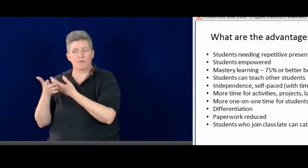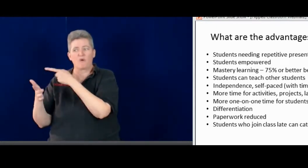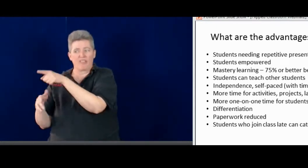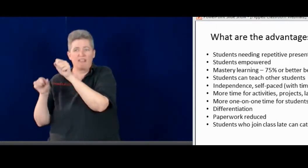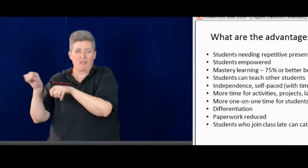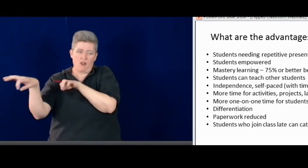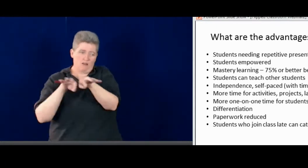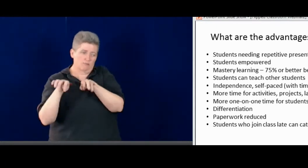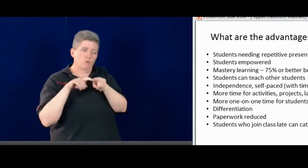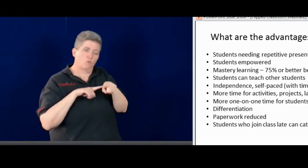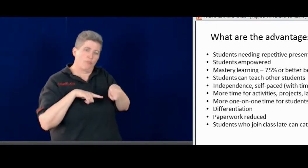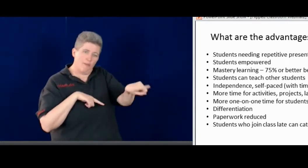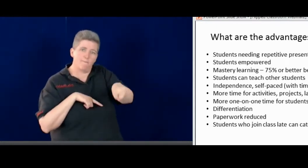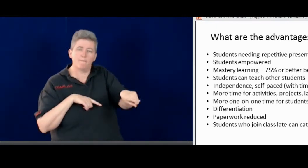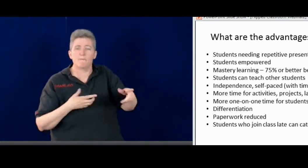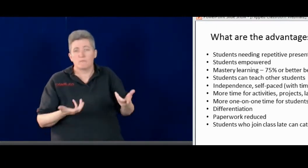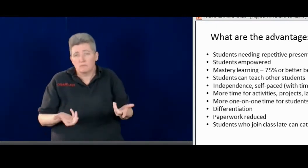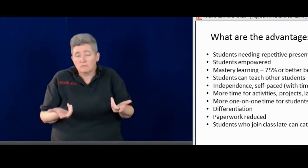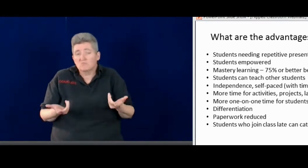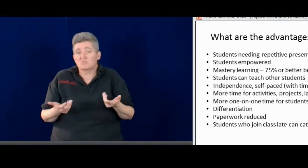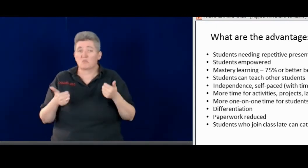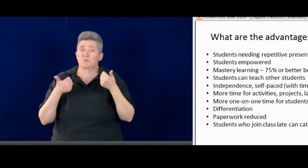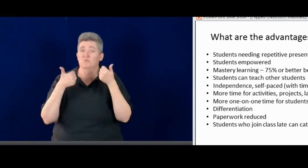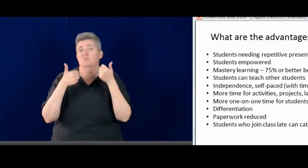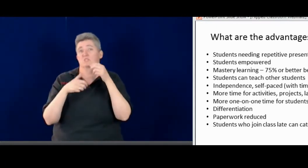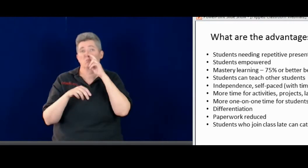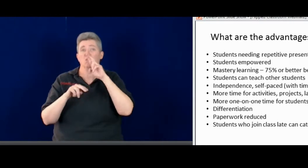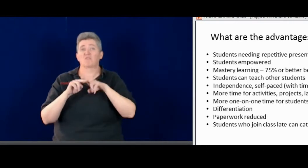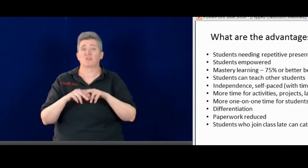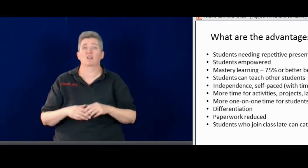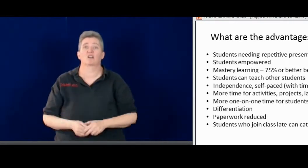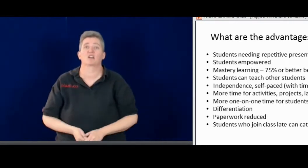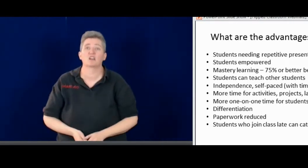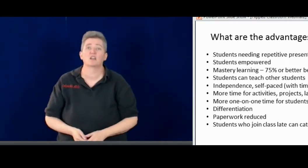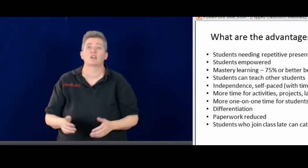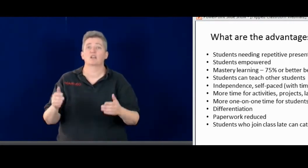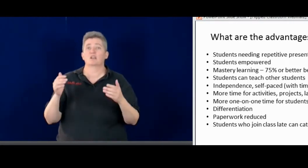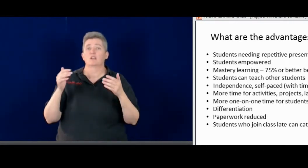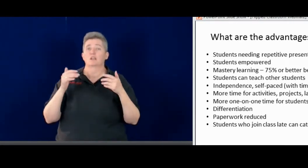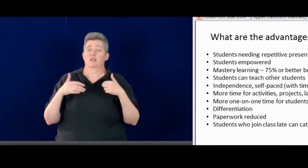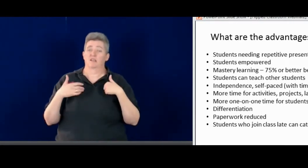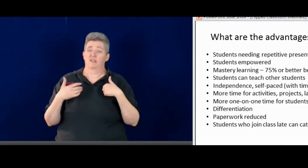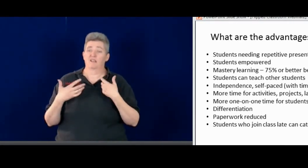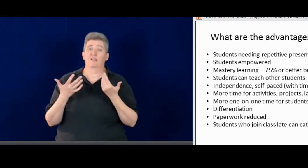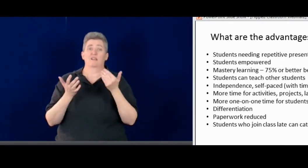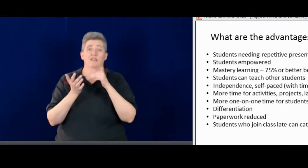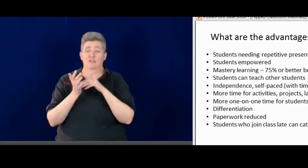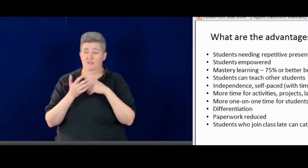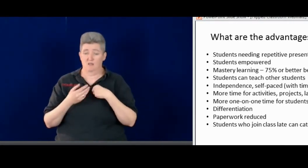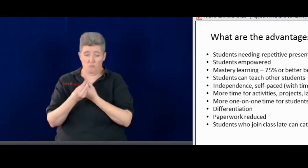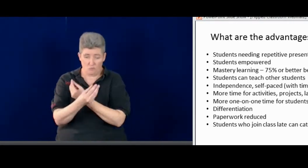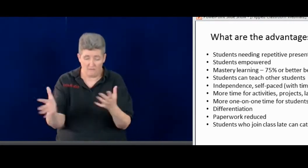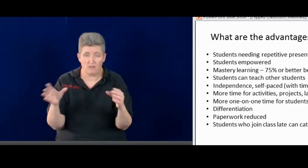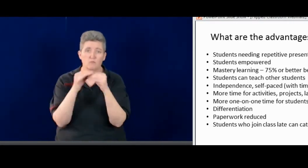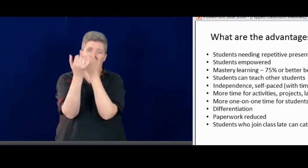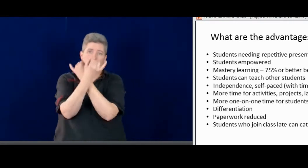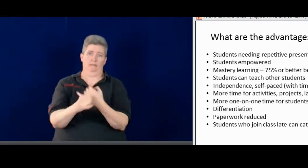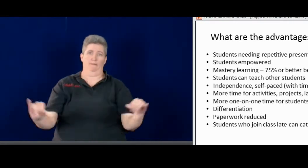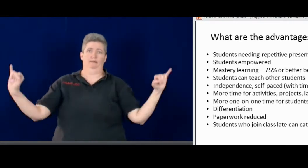explaining, it's obvious that they're understanding what's been taught to them. So it benefits both of them. And I think that can be fun as well.